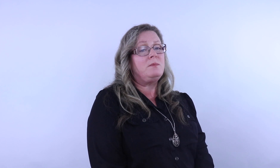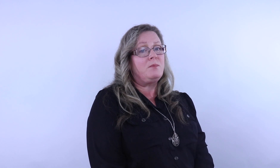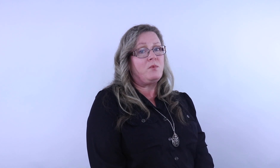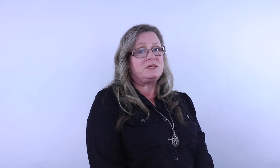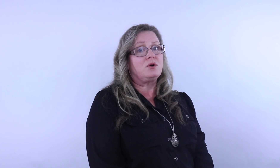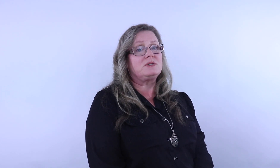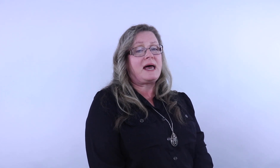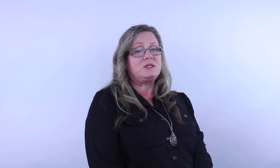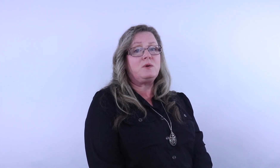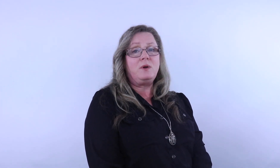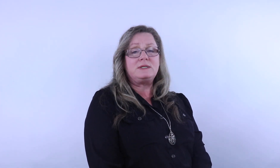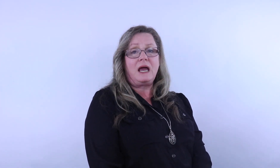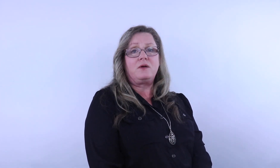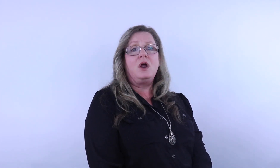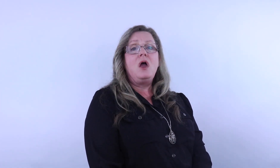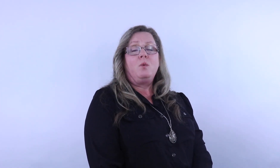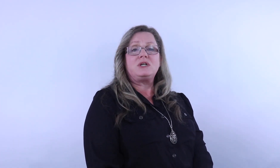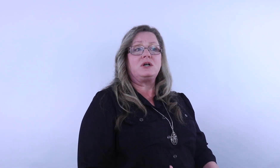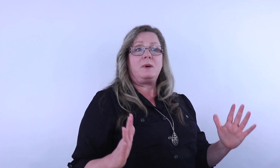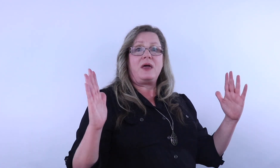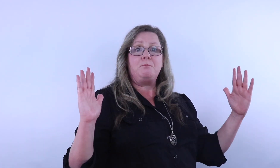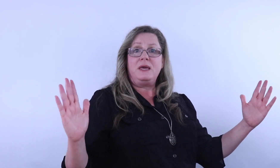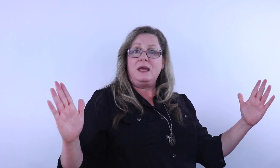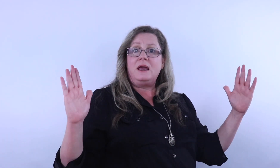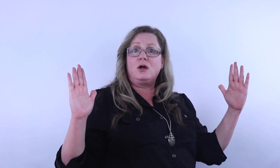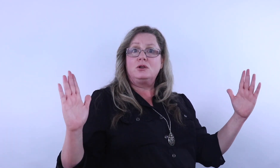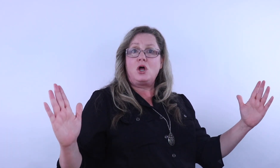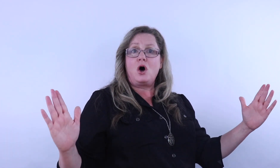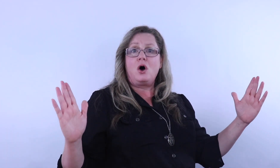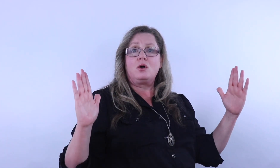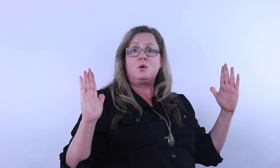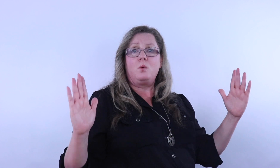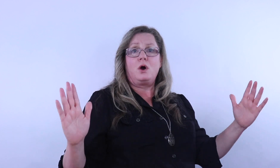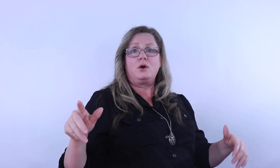Remember boys and girls last week when we were together we talked about that big long word.